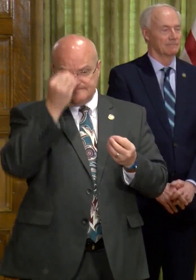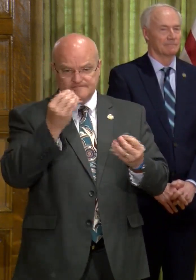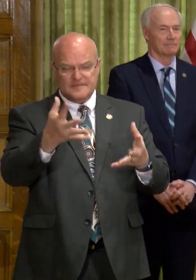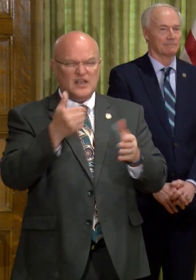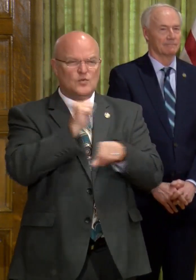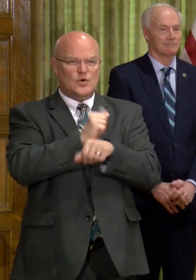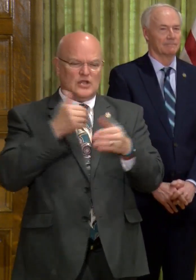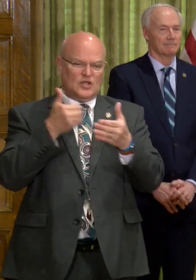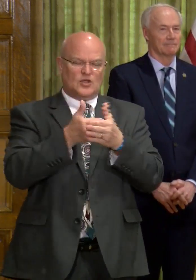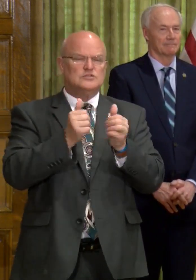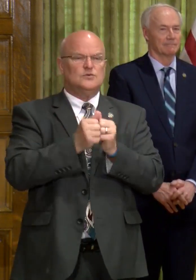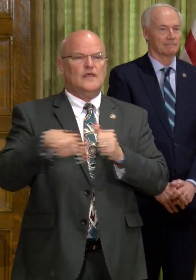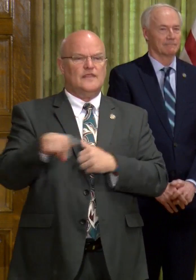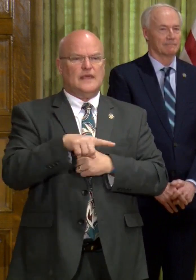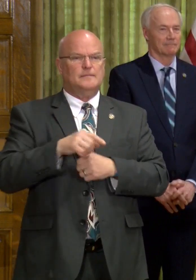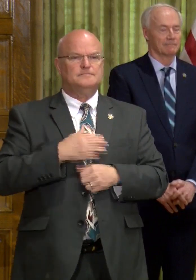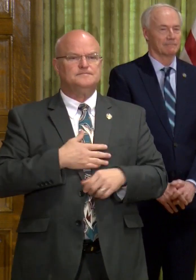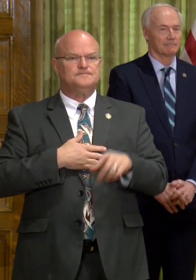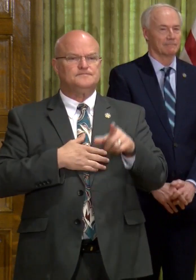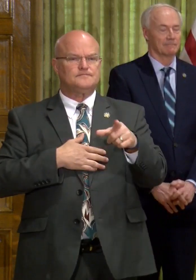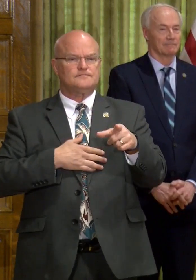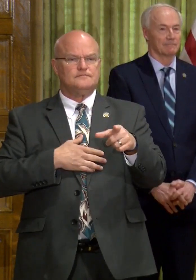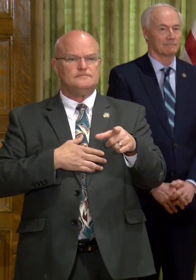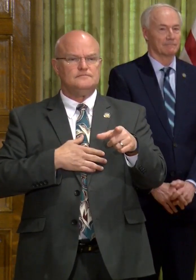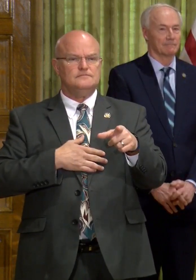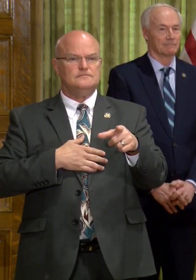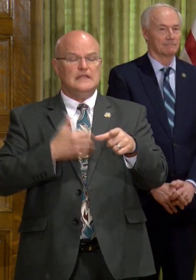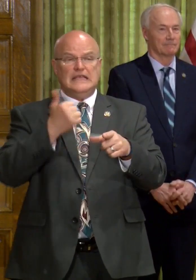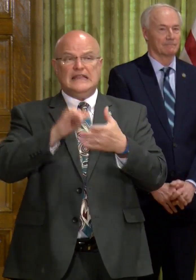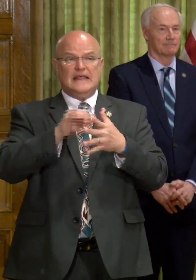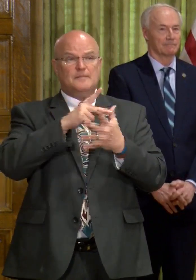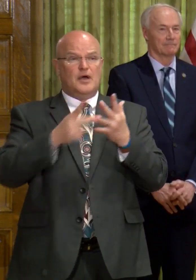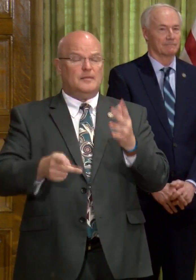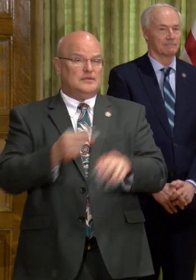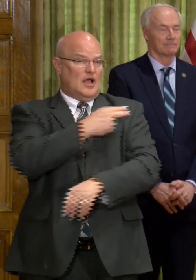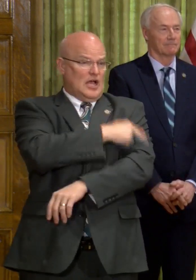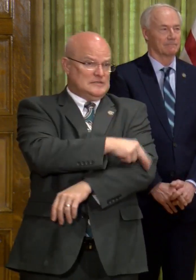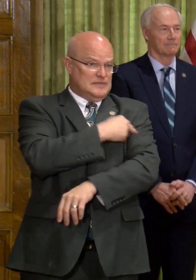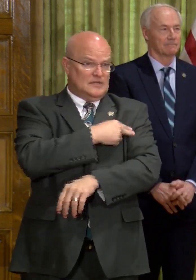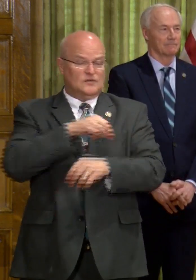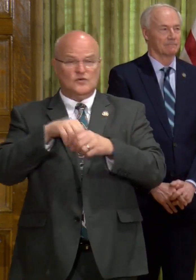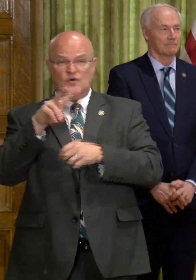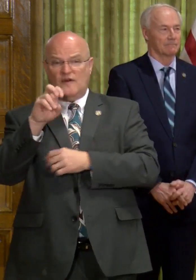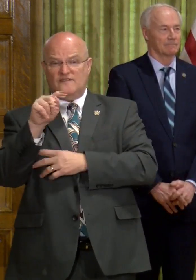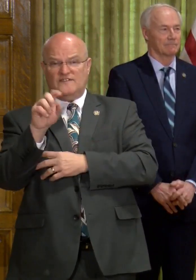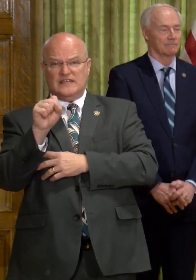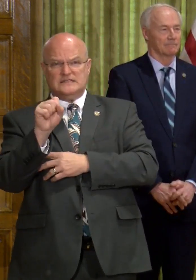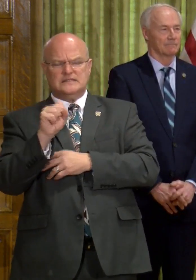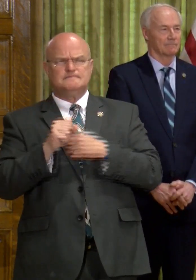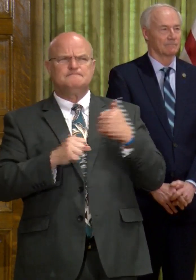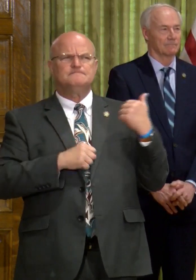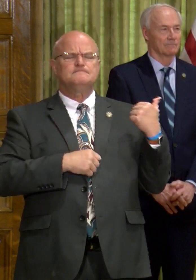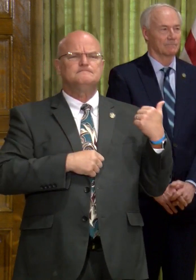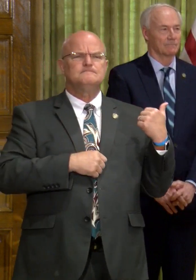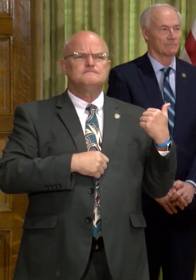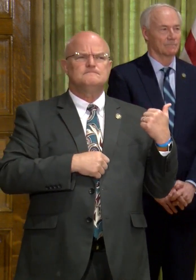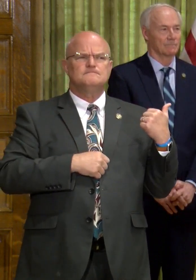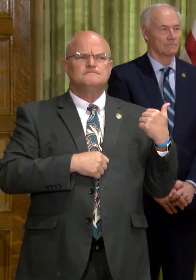we're working closely with them. Has any of that population been hospitalized or put on pens or anything? I believe that